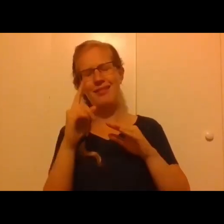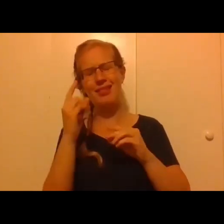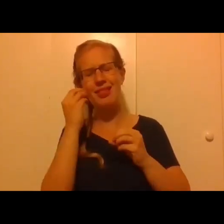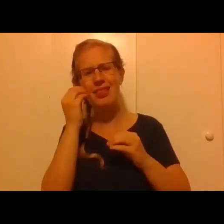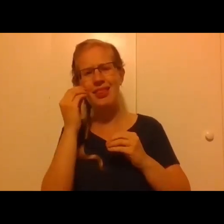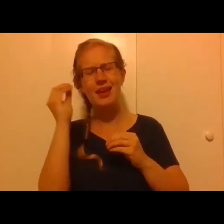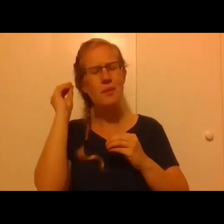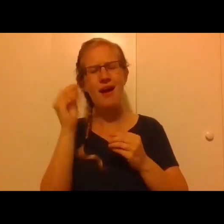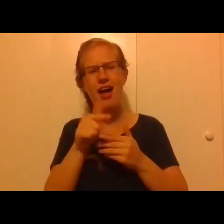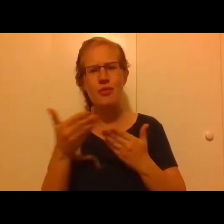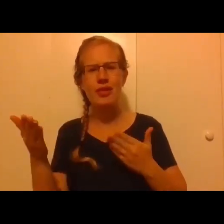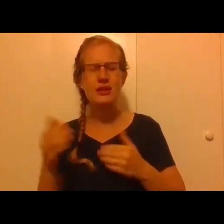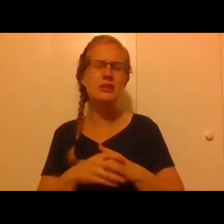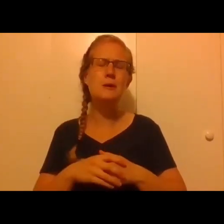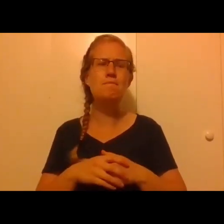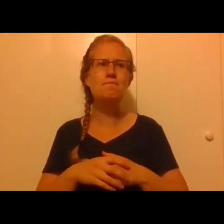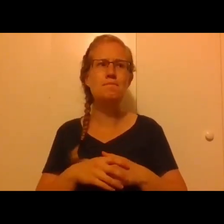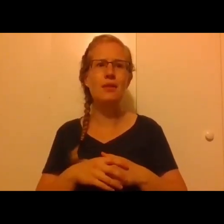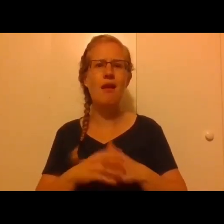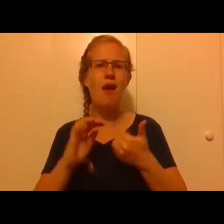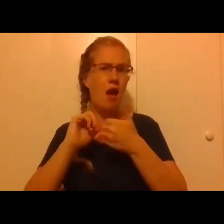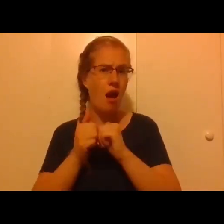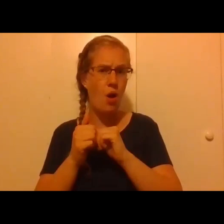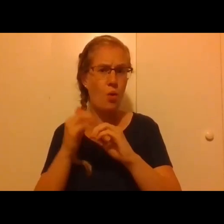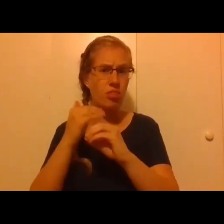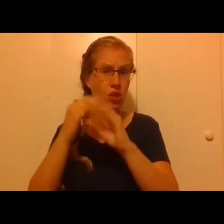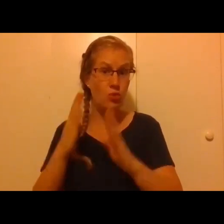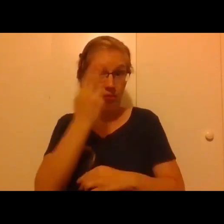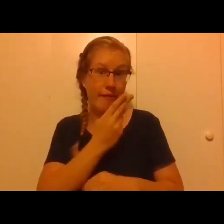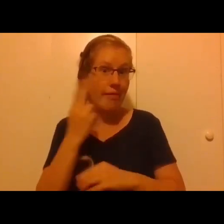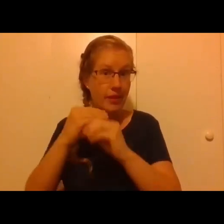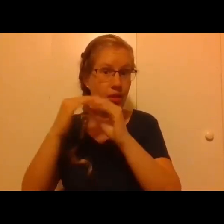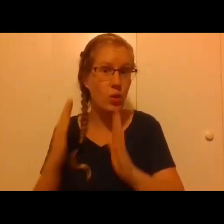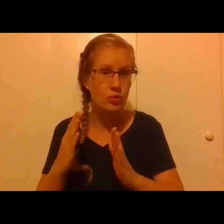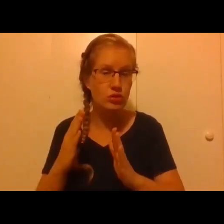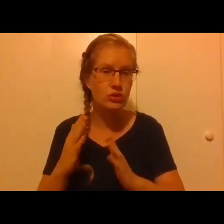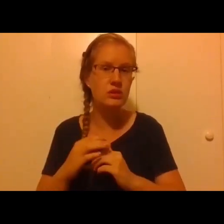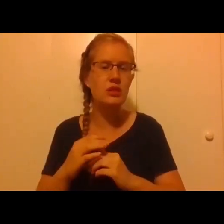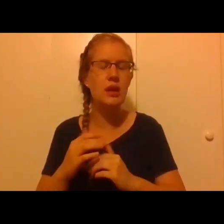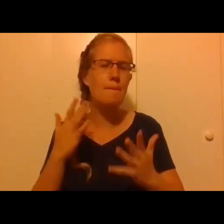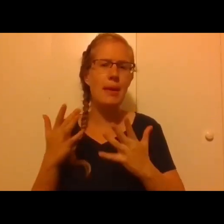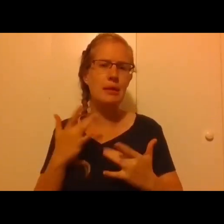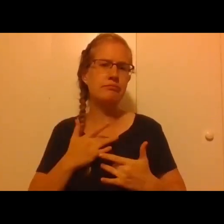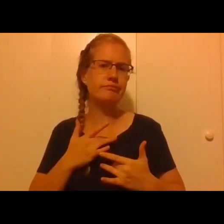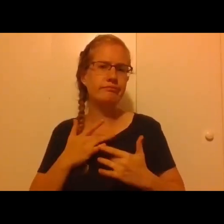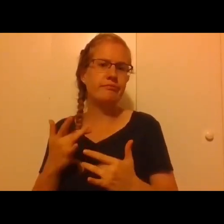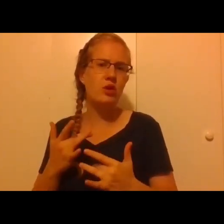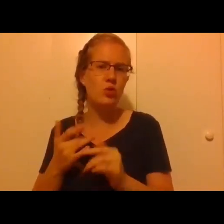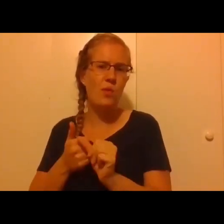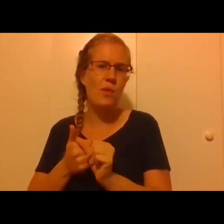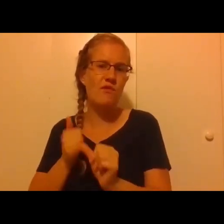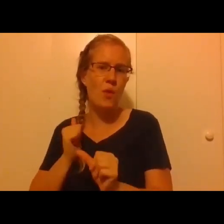makes me think about certain ways that theologians, Catholic theologians, might sometimes have a tendency to avoid